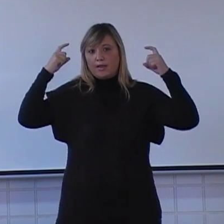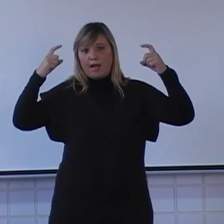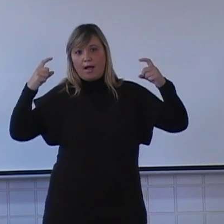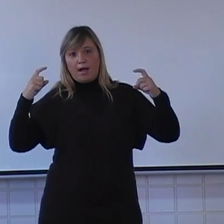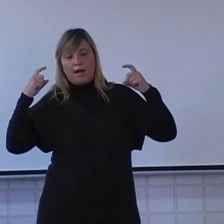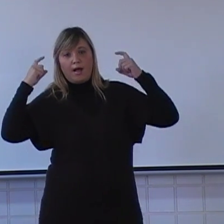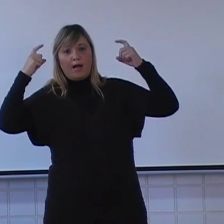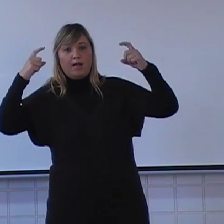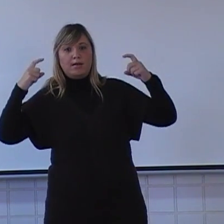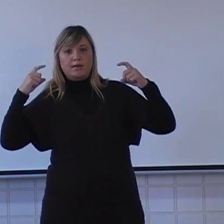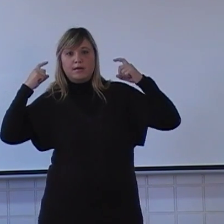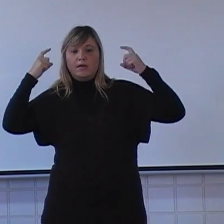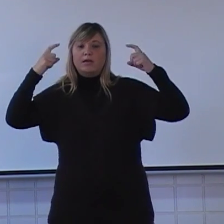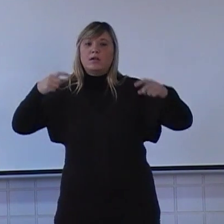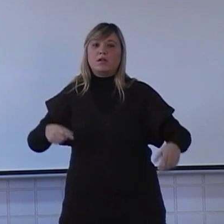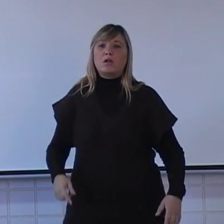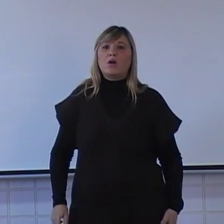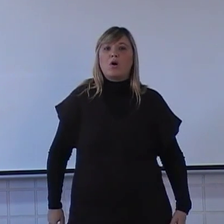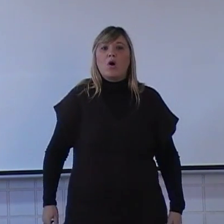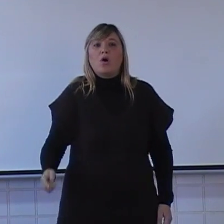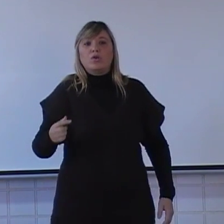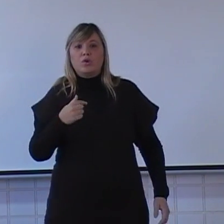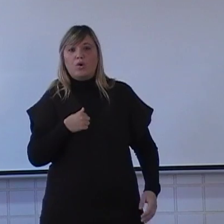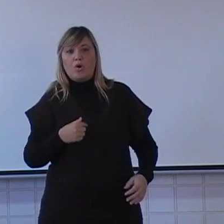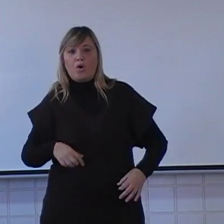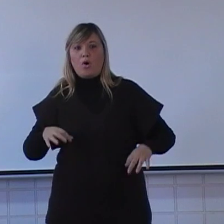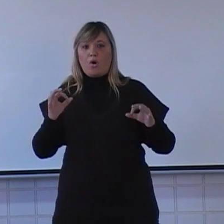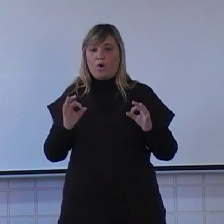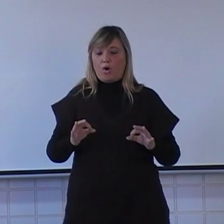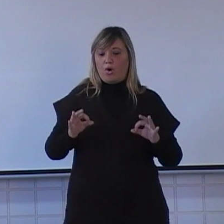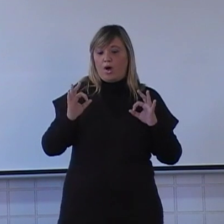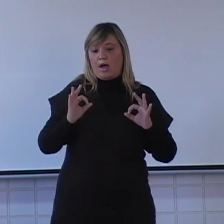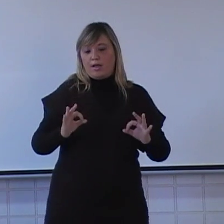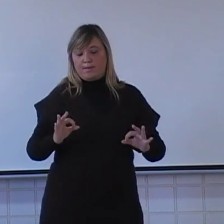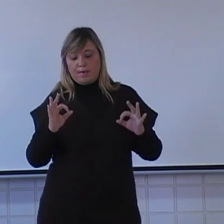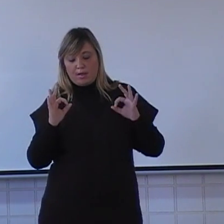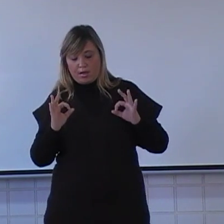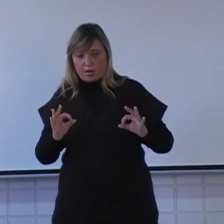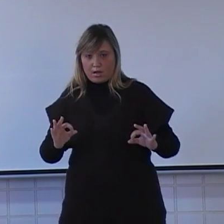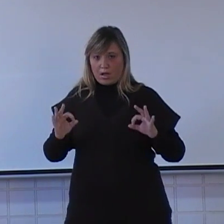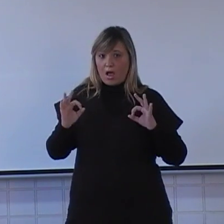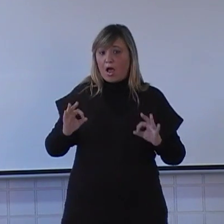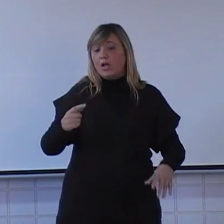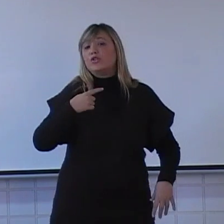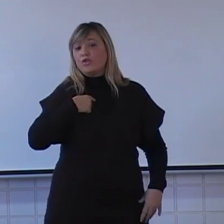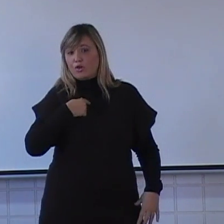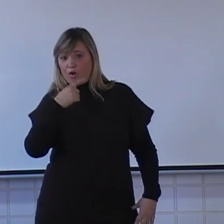break up But you can't remember That's how I'm done That's I'm done That's